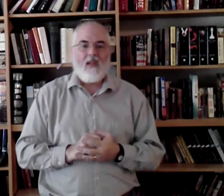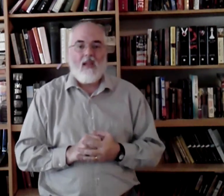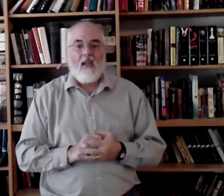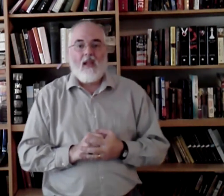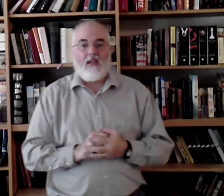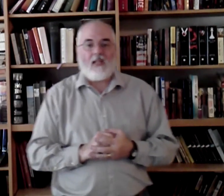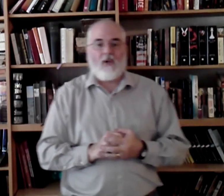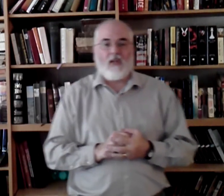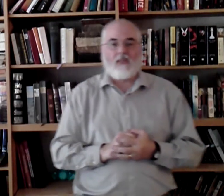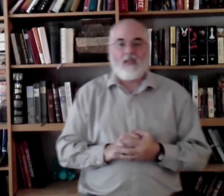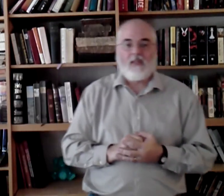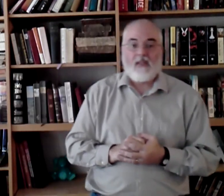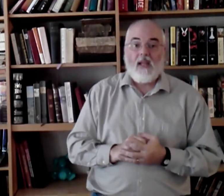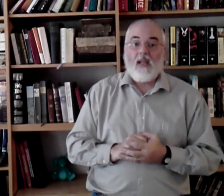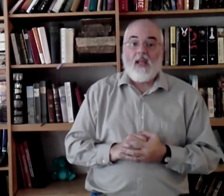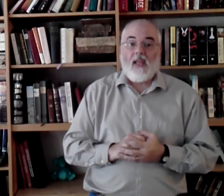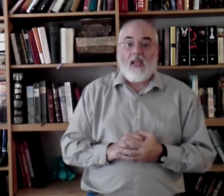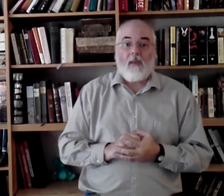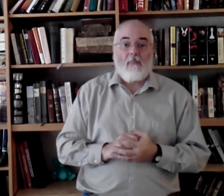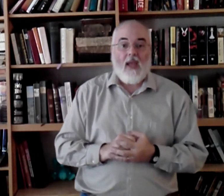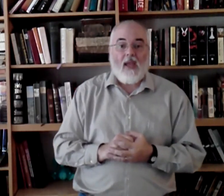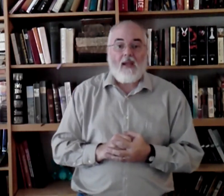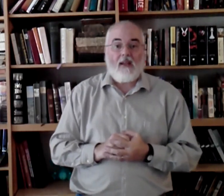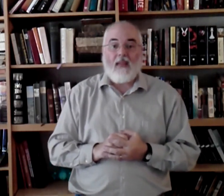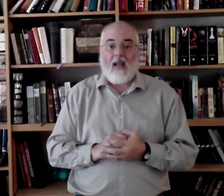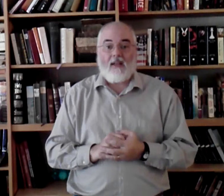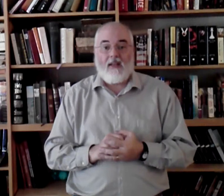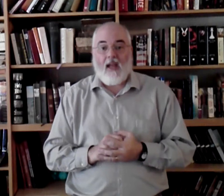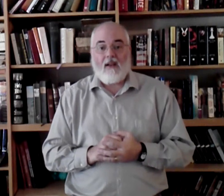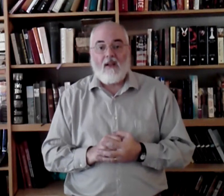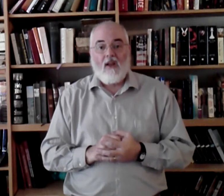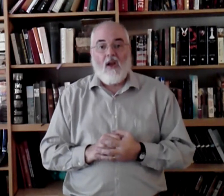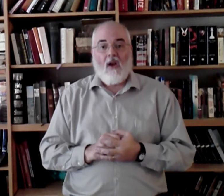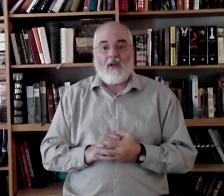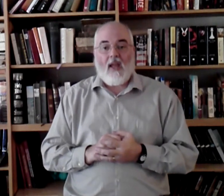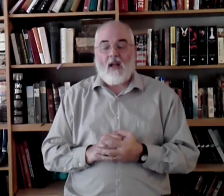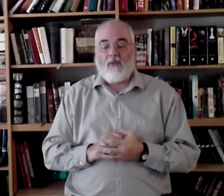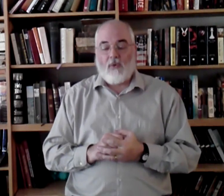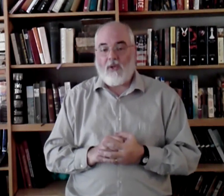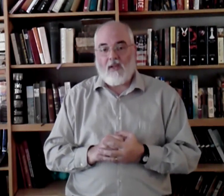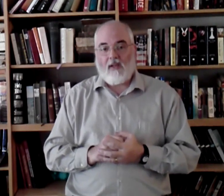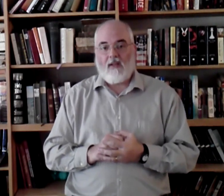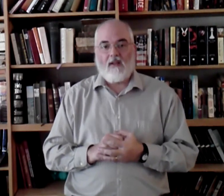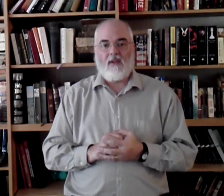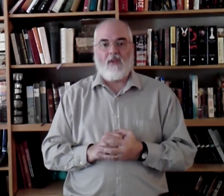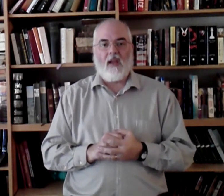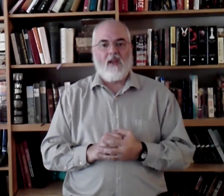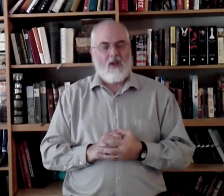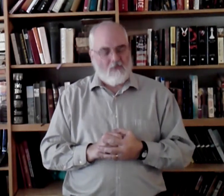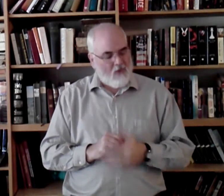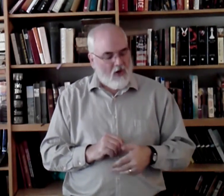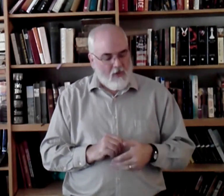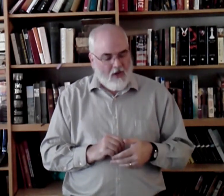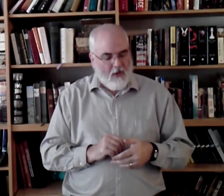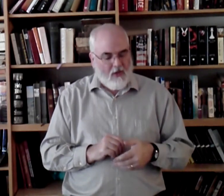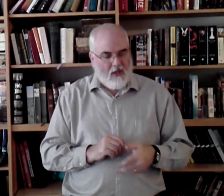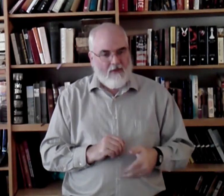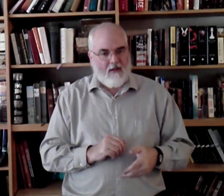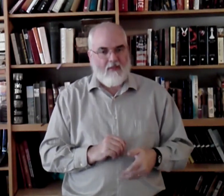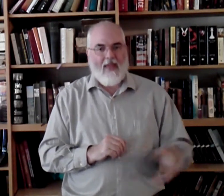Next verse. He paid that debt on Calvary. Okay? We already know we're going to leave out that.